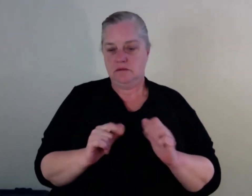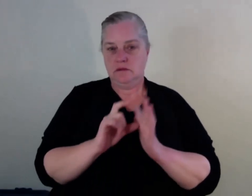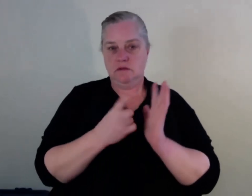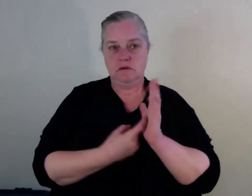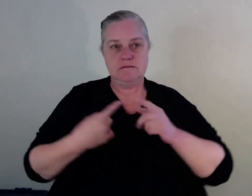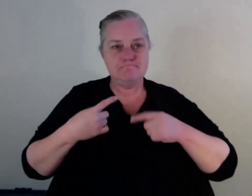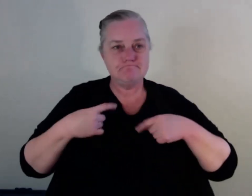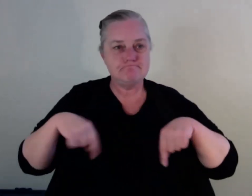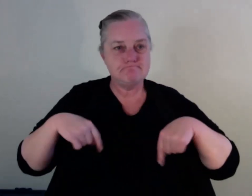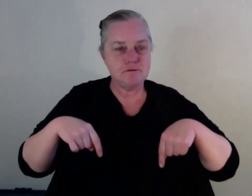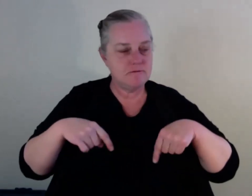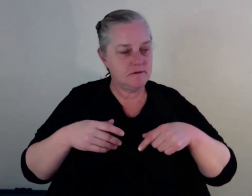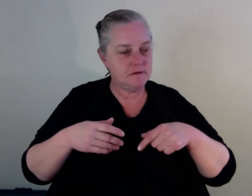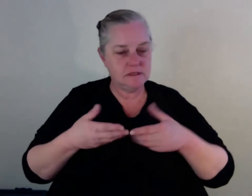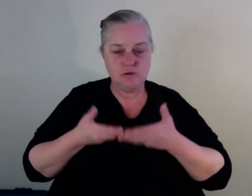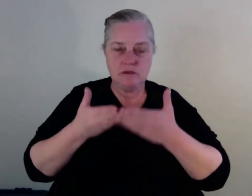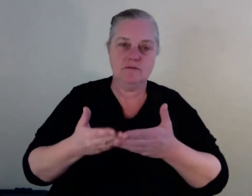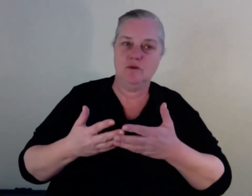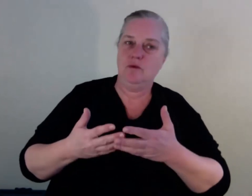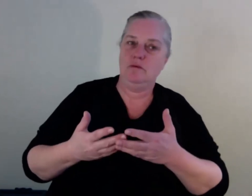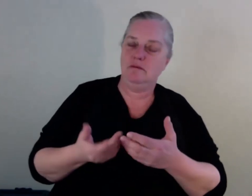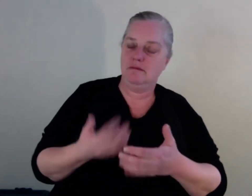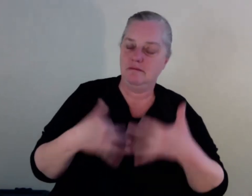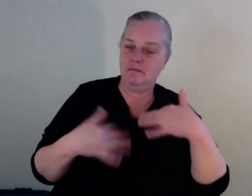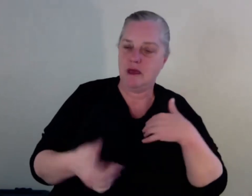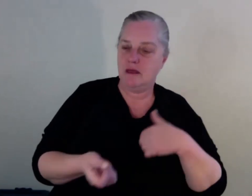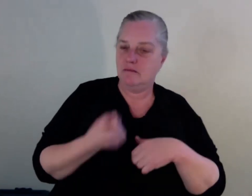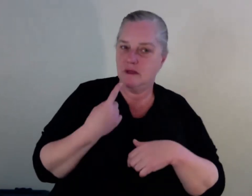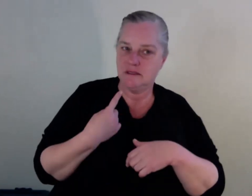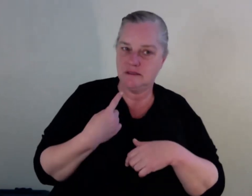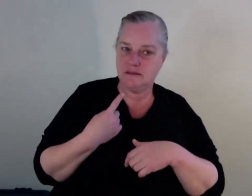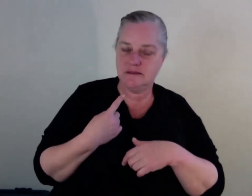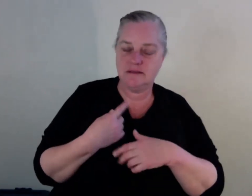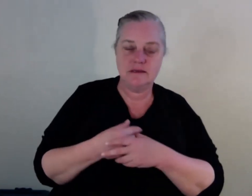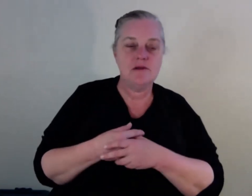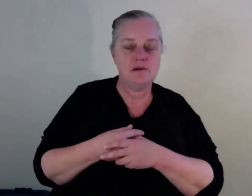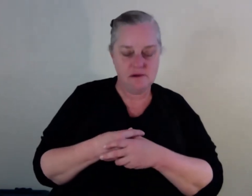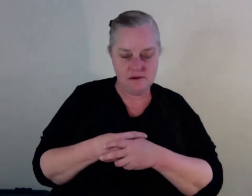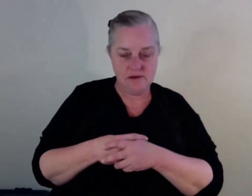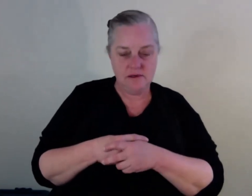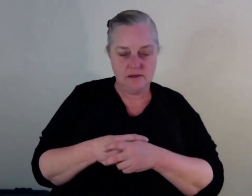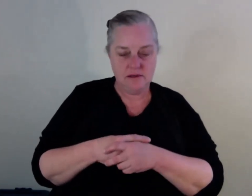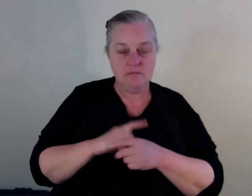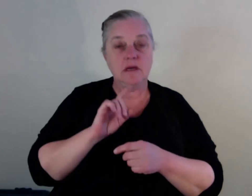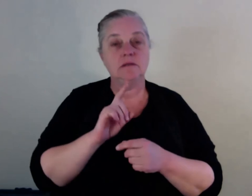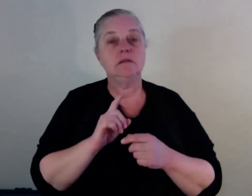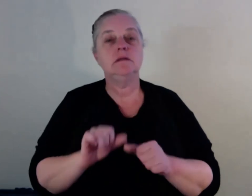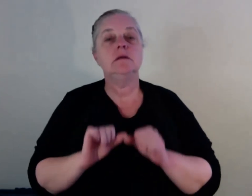but the big issue for me is wanting to have some control in my